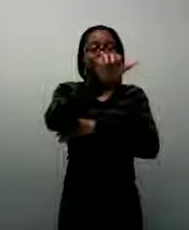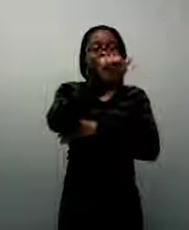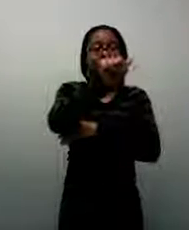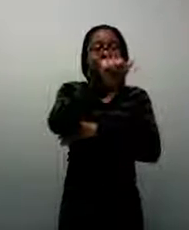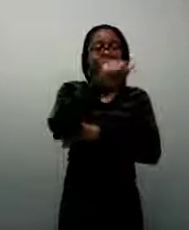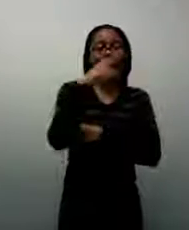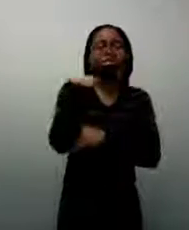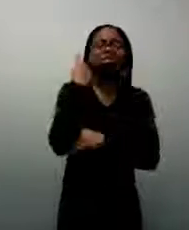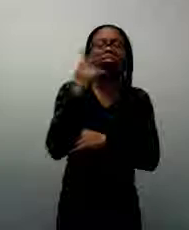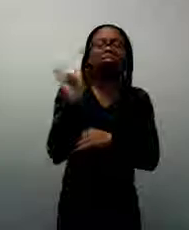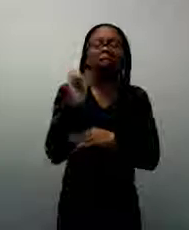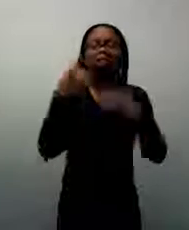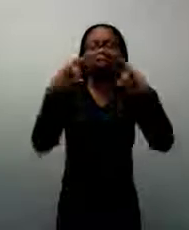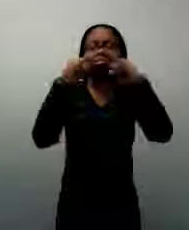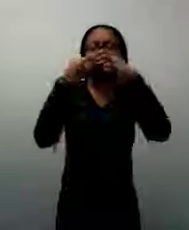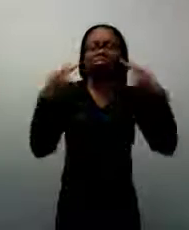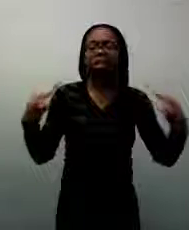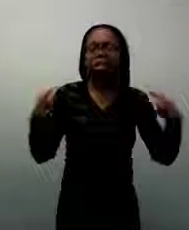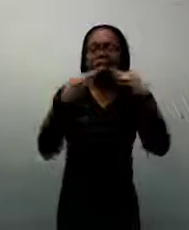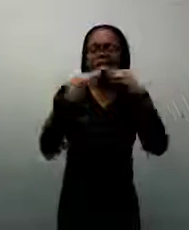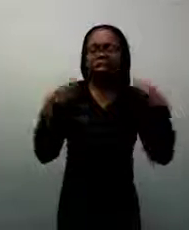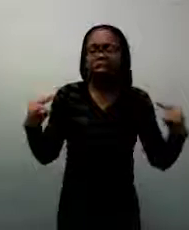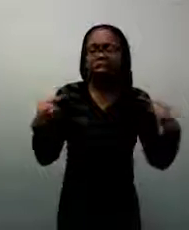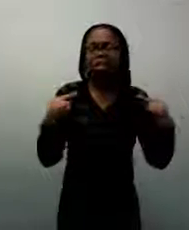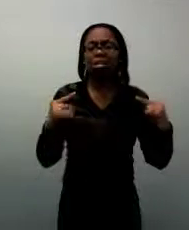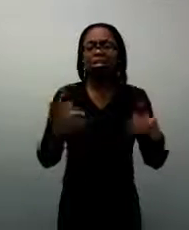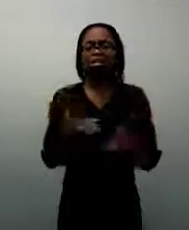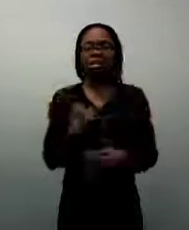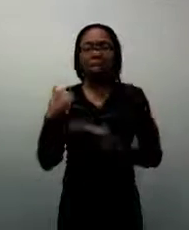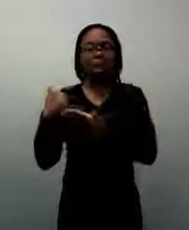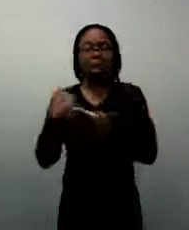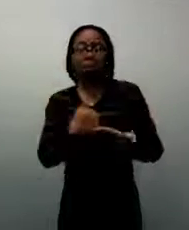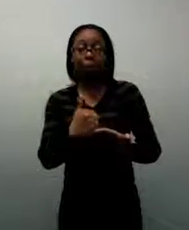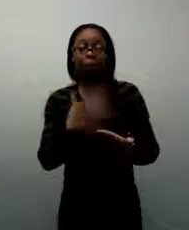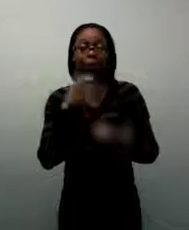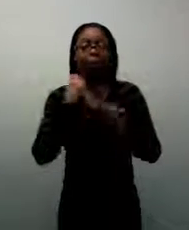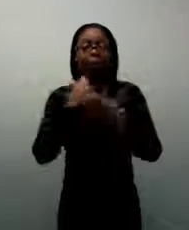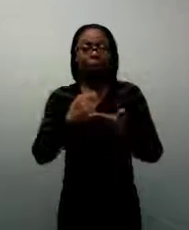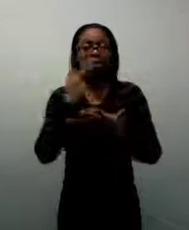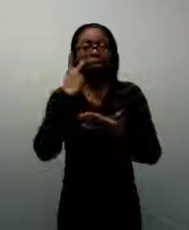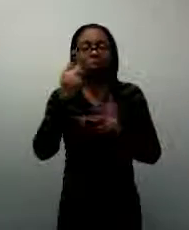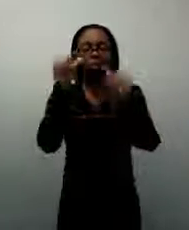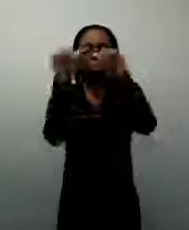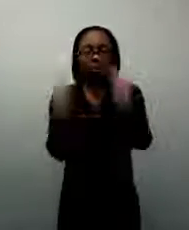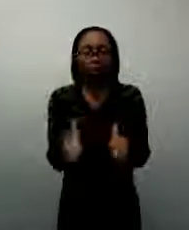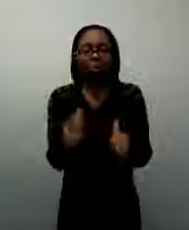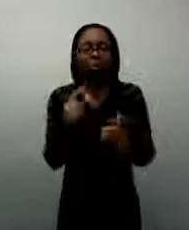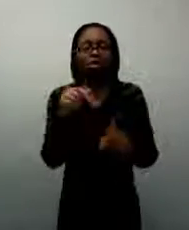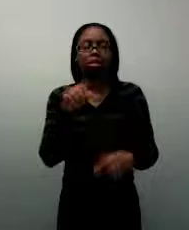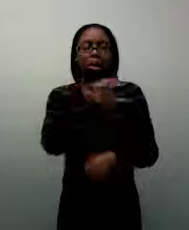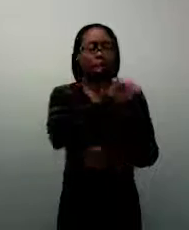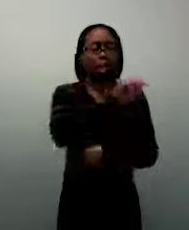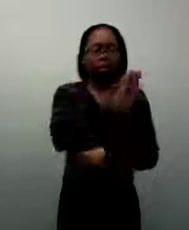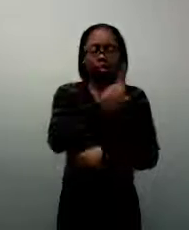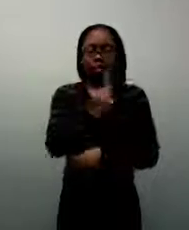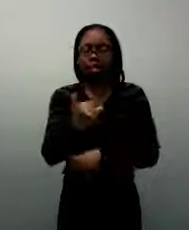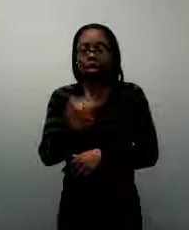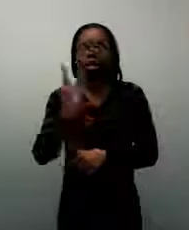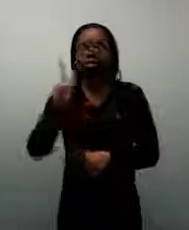camping in. So help them see the shape of letters and understand that those shapes mean something. A